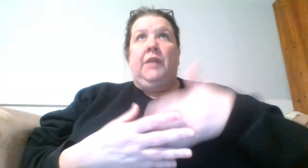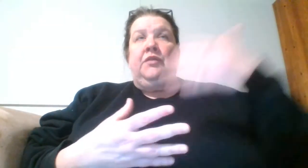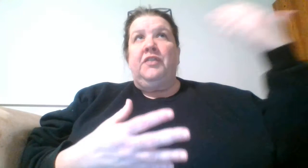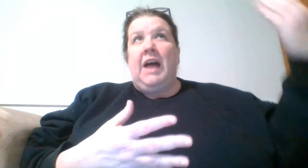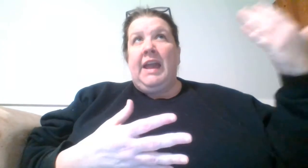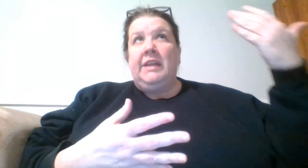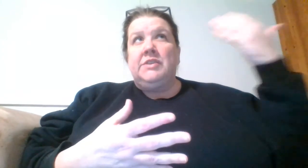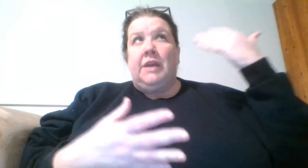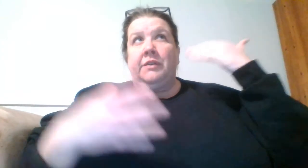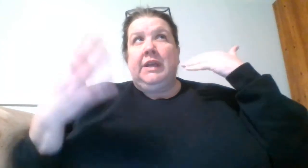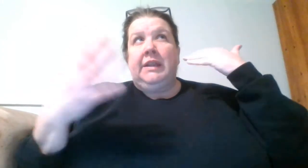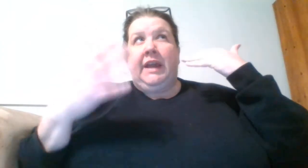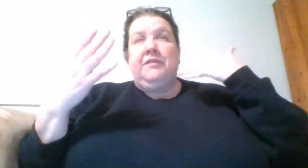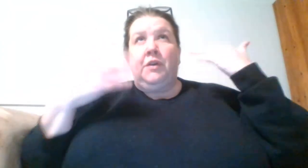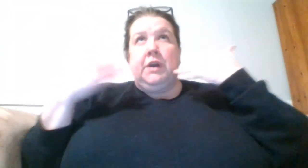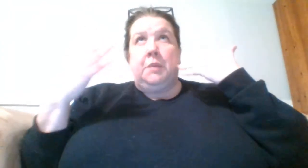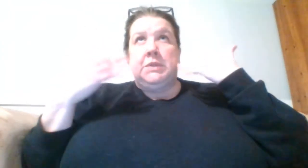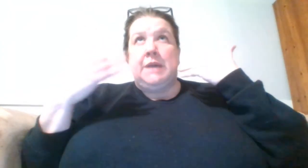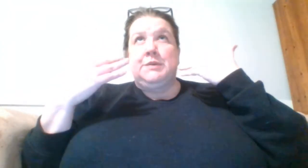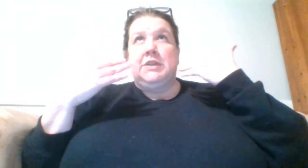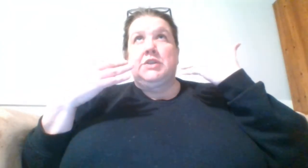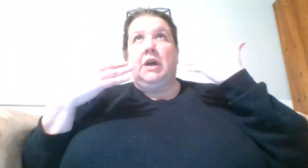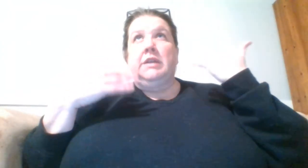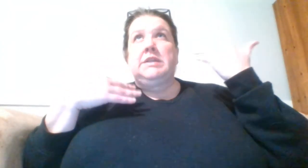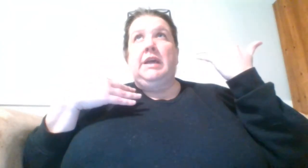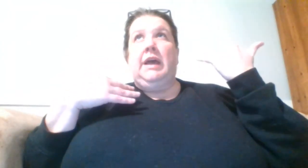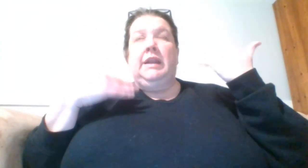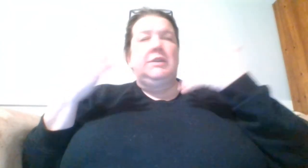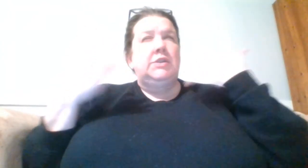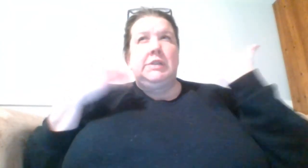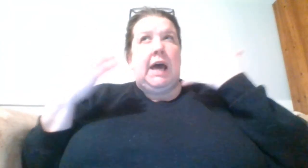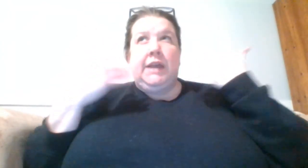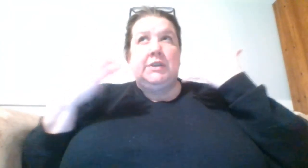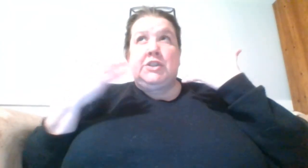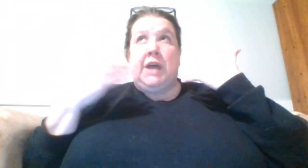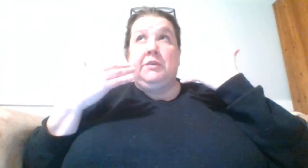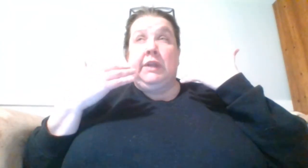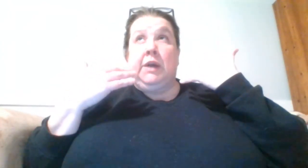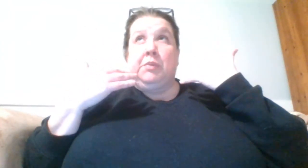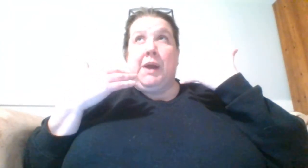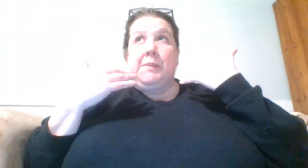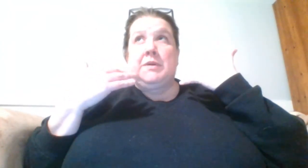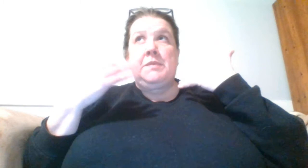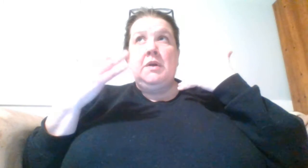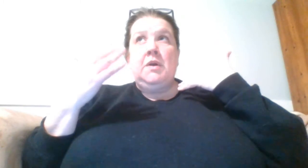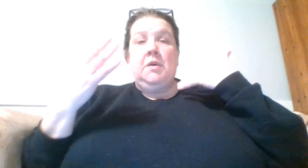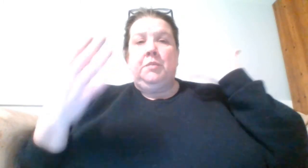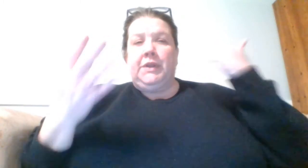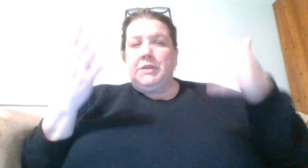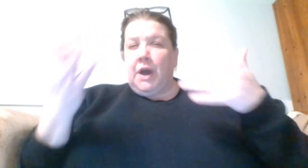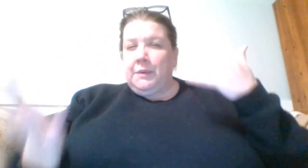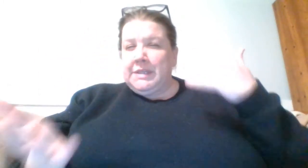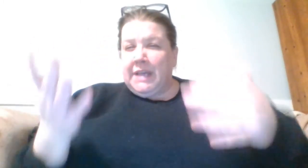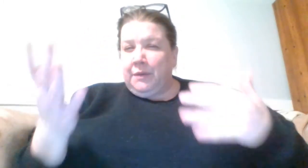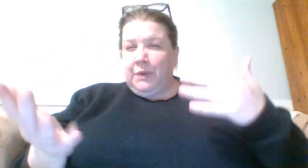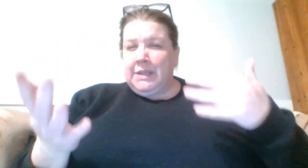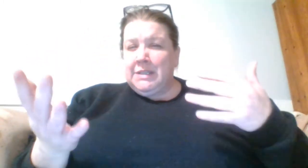and flying generally, like I've flown a couple of times with a shunt and it's not generally a problem but there's always that risk